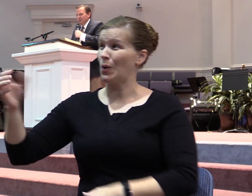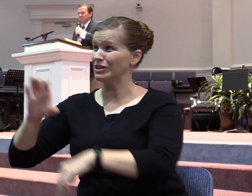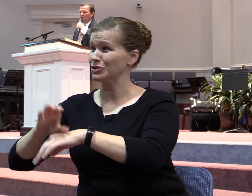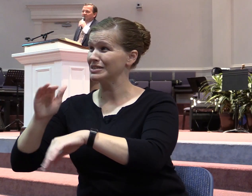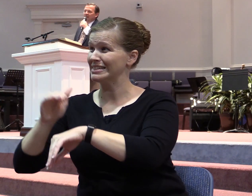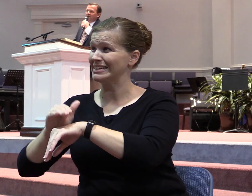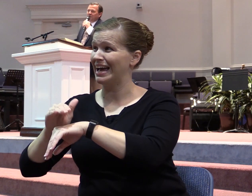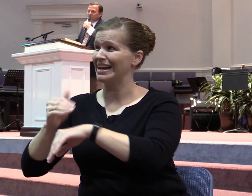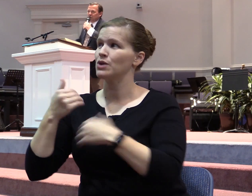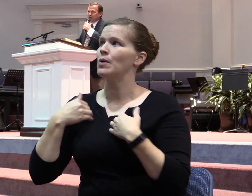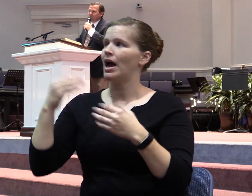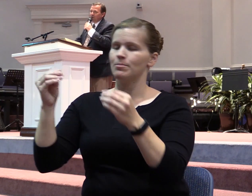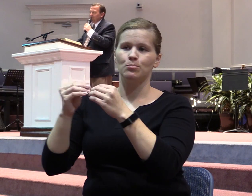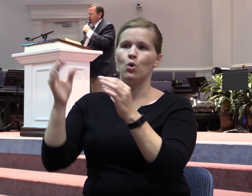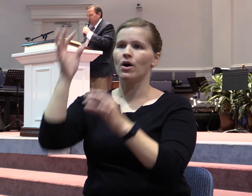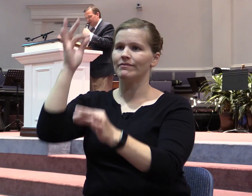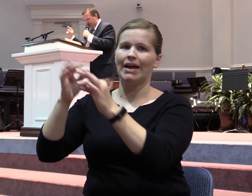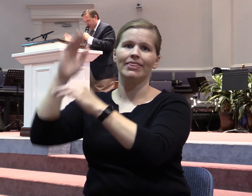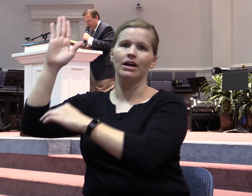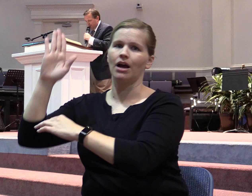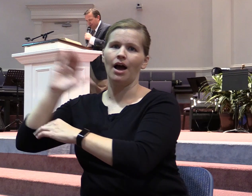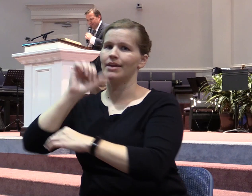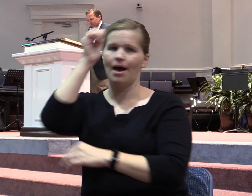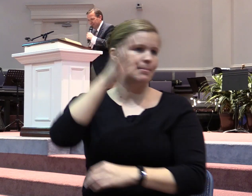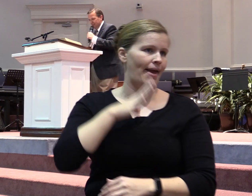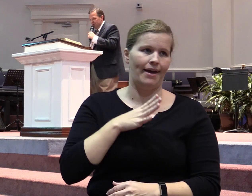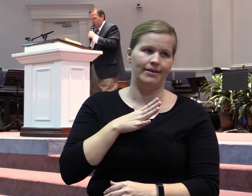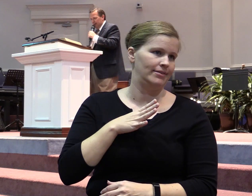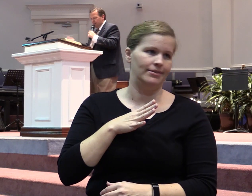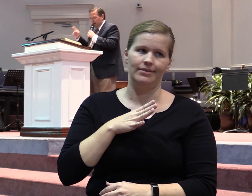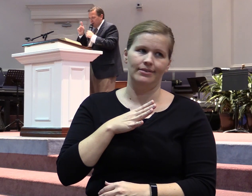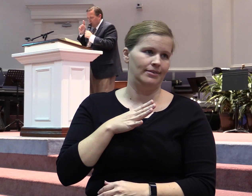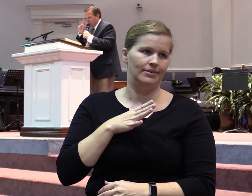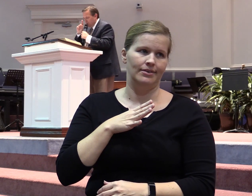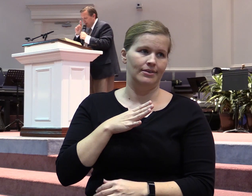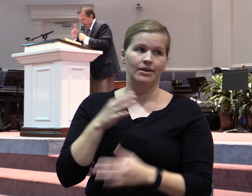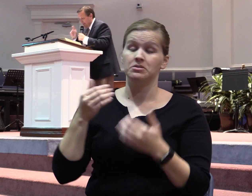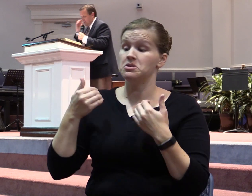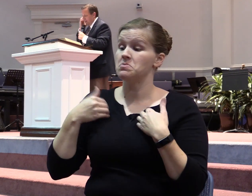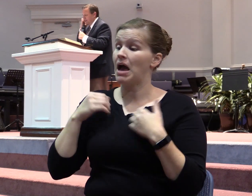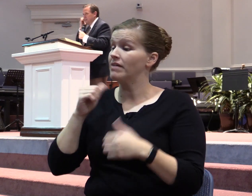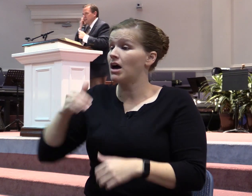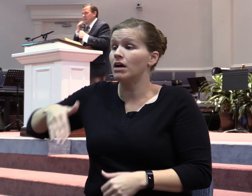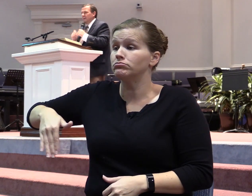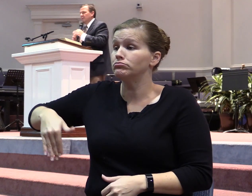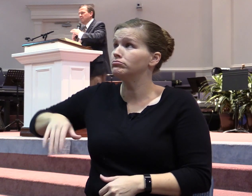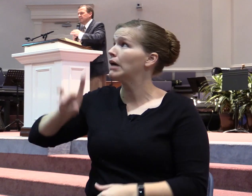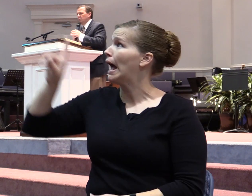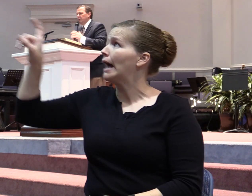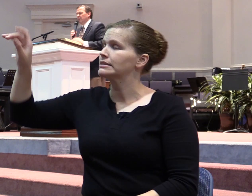More faith in the true shepherd than you do the under-shepherd. You have not because you asked. The other reason we don't